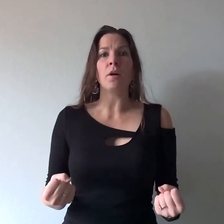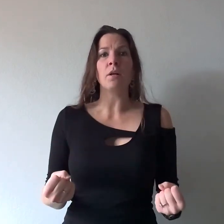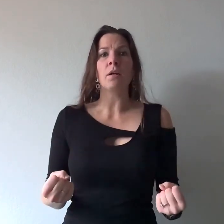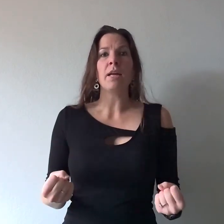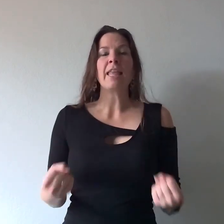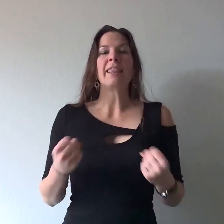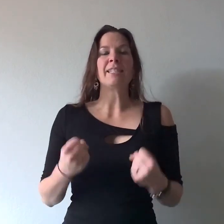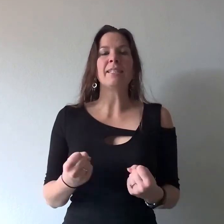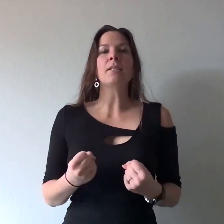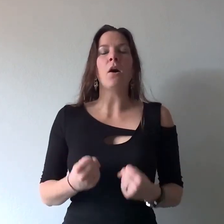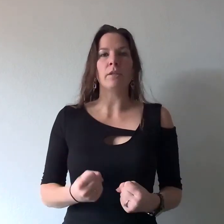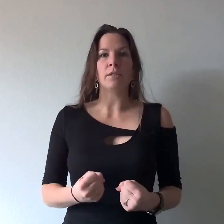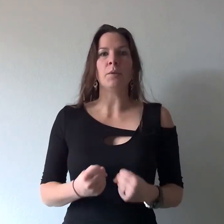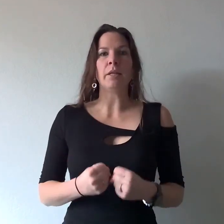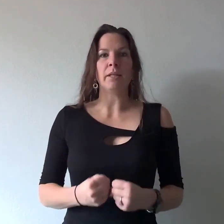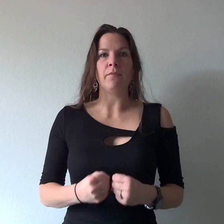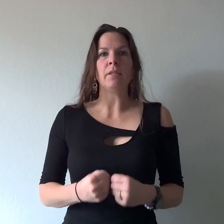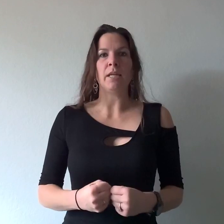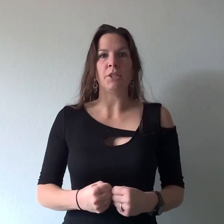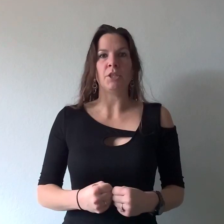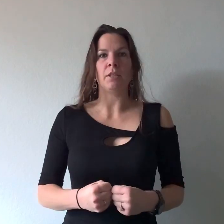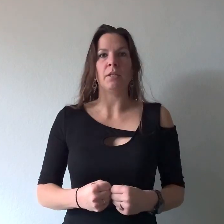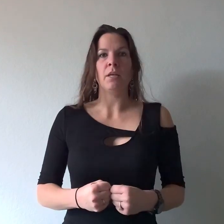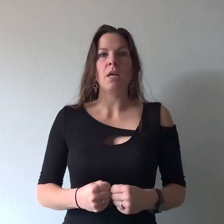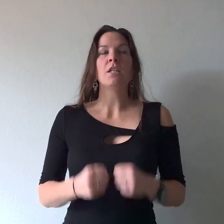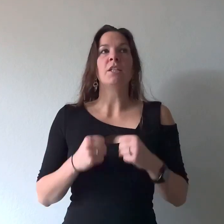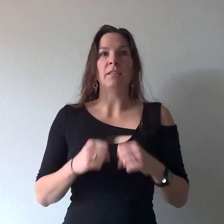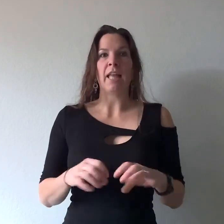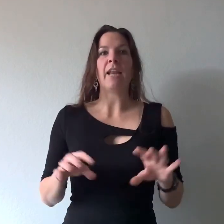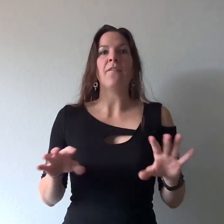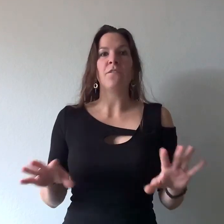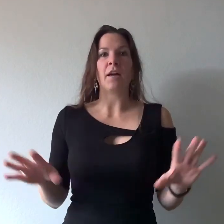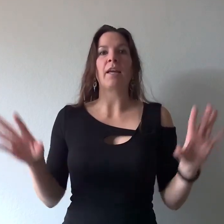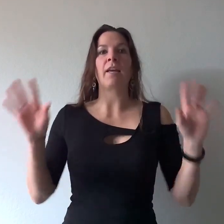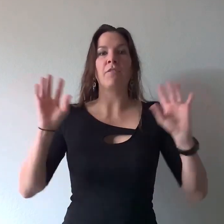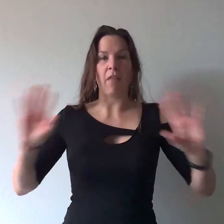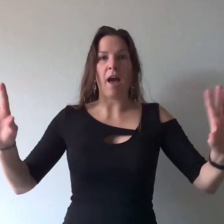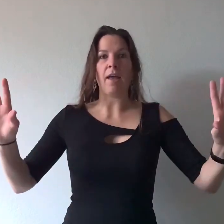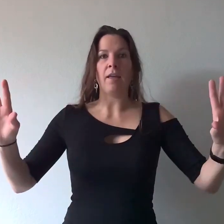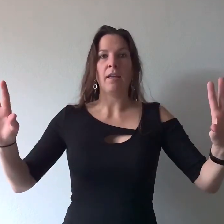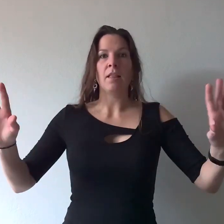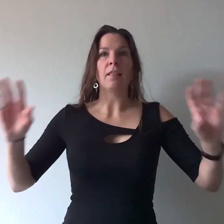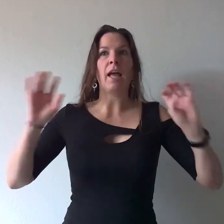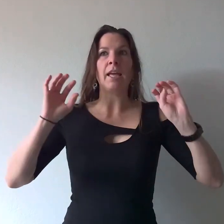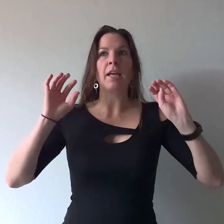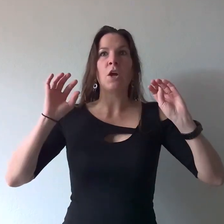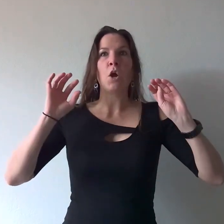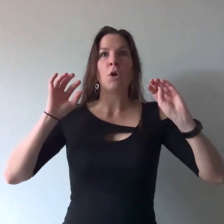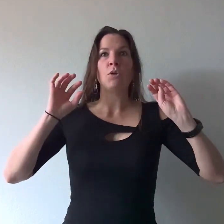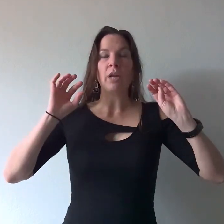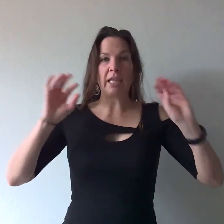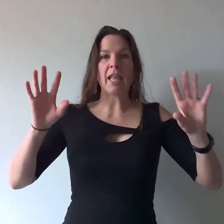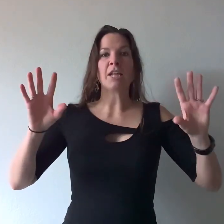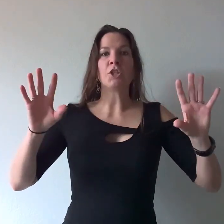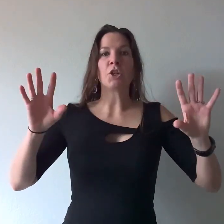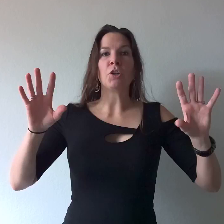this is also an invitation to let it fucking fly like in that journal